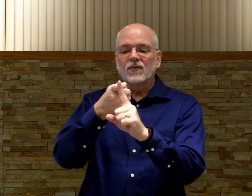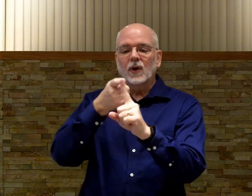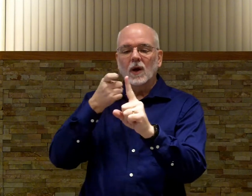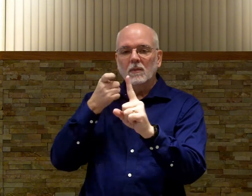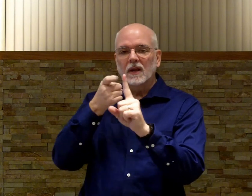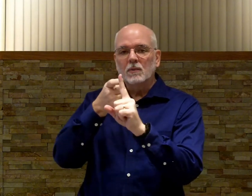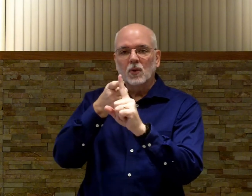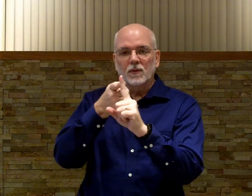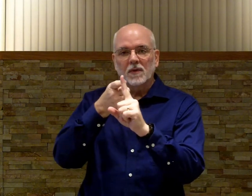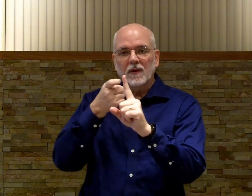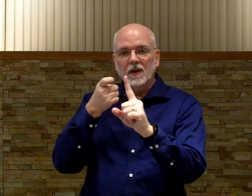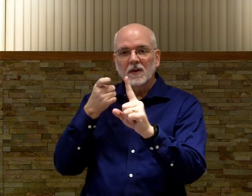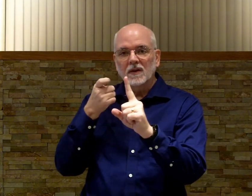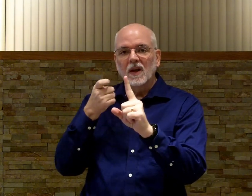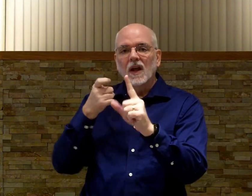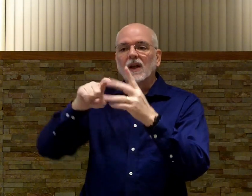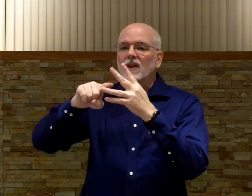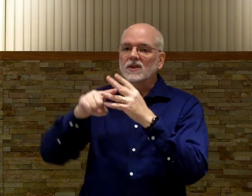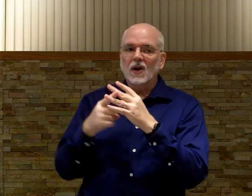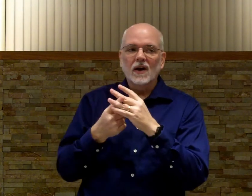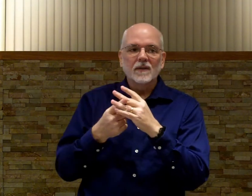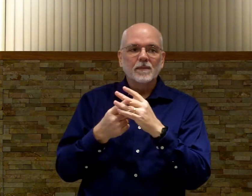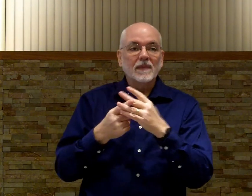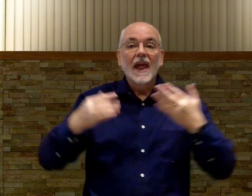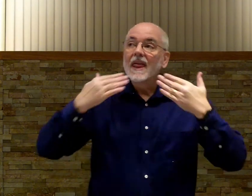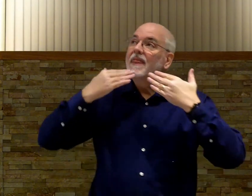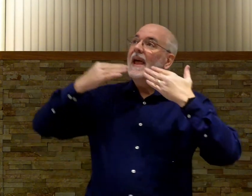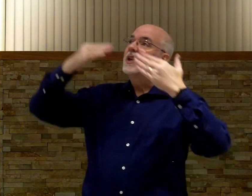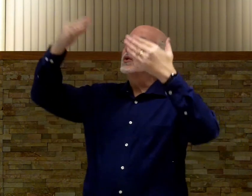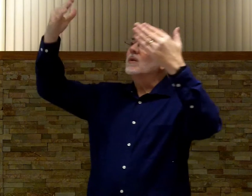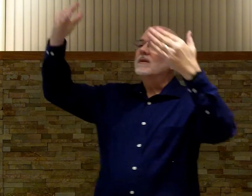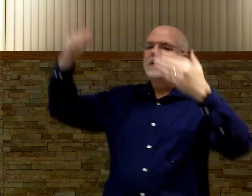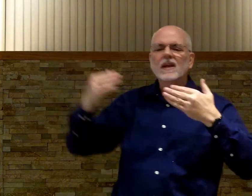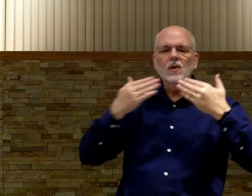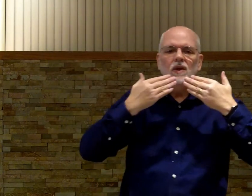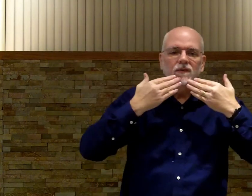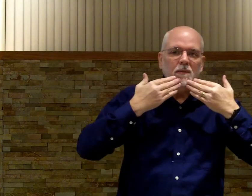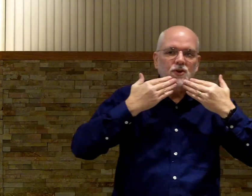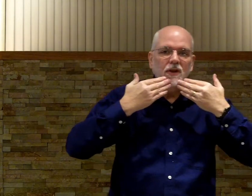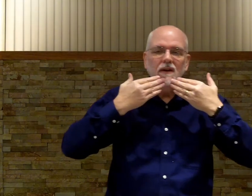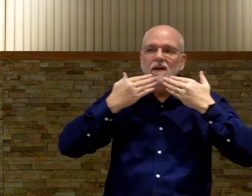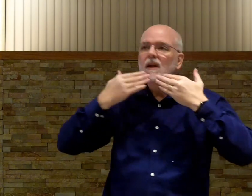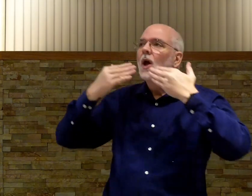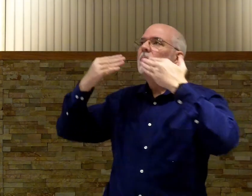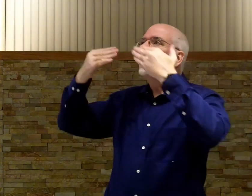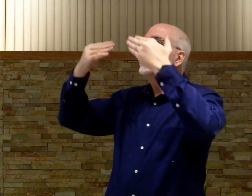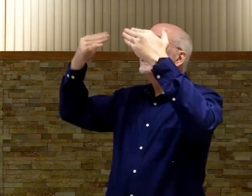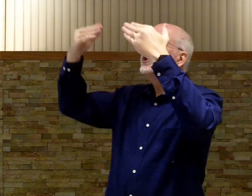From, to pull from your finger, the start. Thank you. Thank you is from the chin, pointing to the